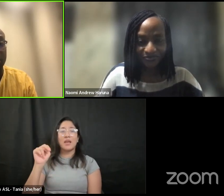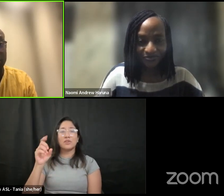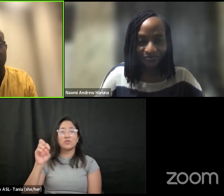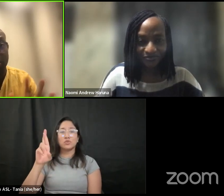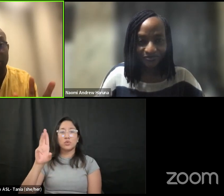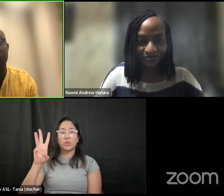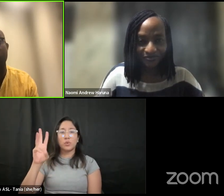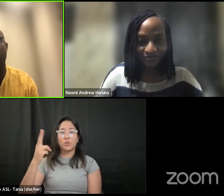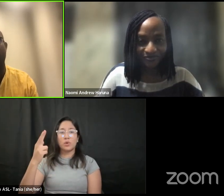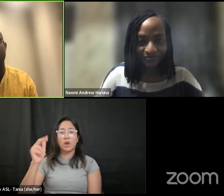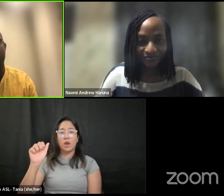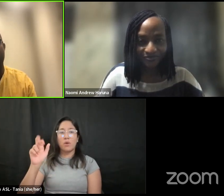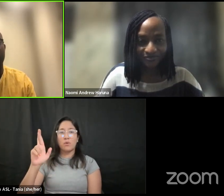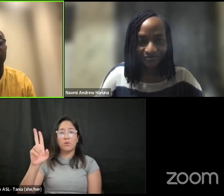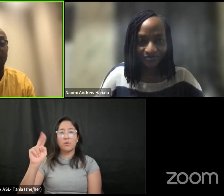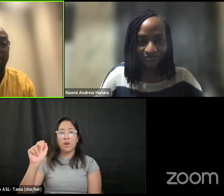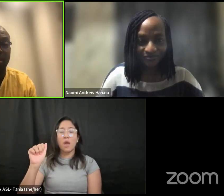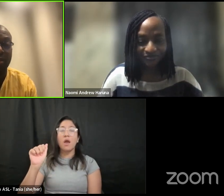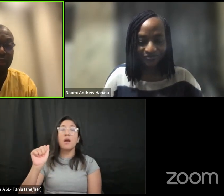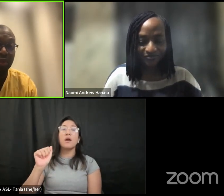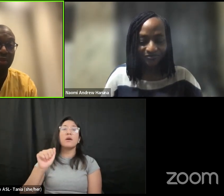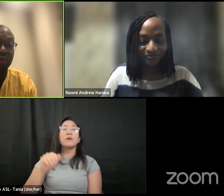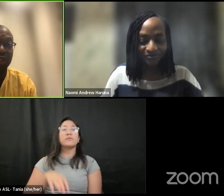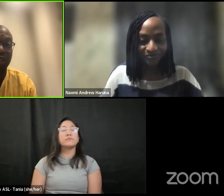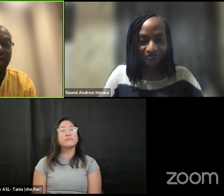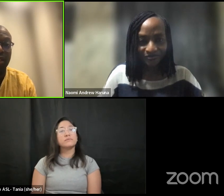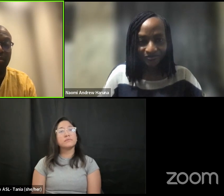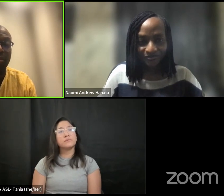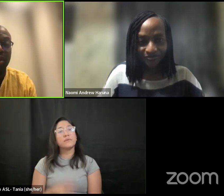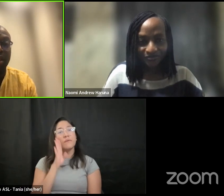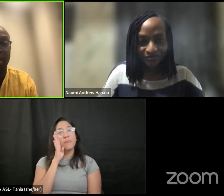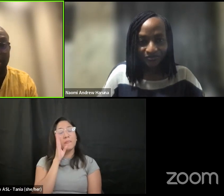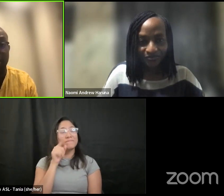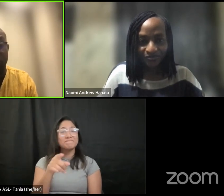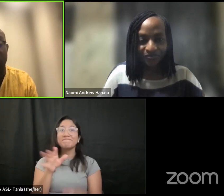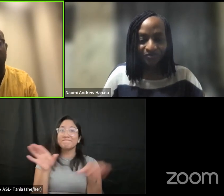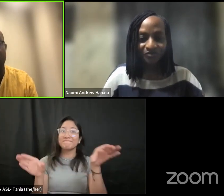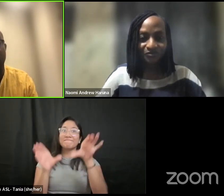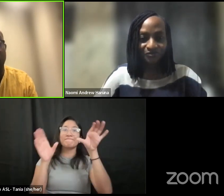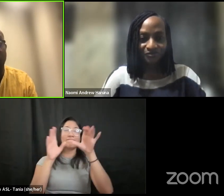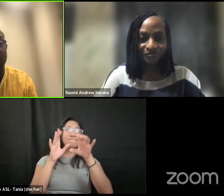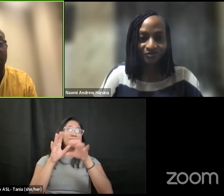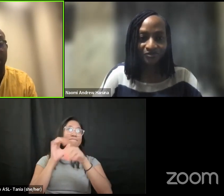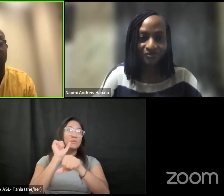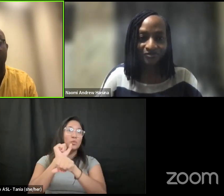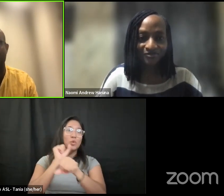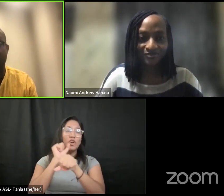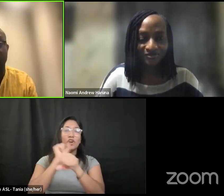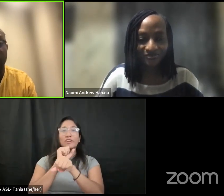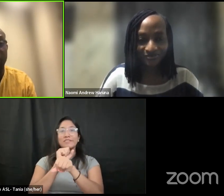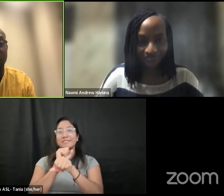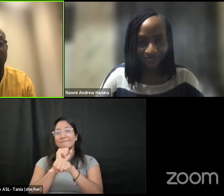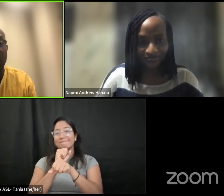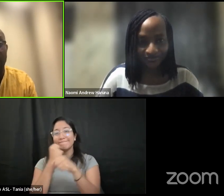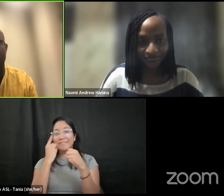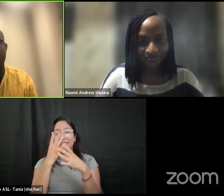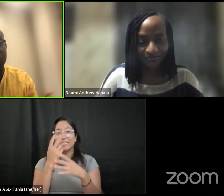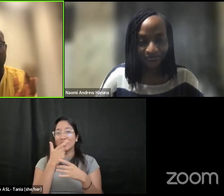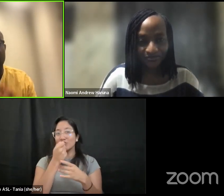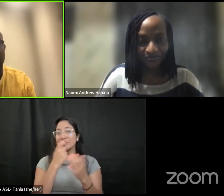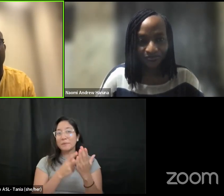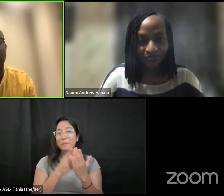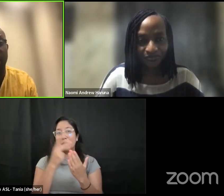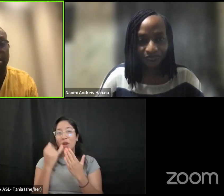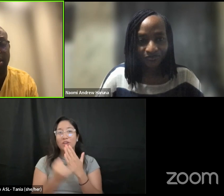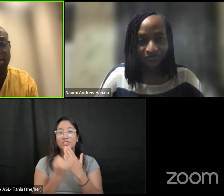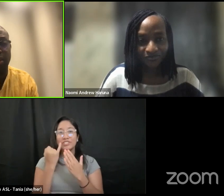she's doing a great work right there uh in maduguri and um leading interesting project um in the university and